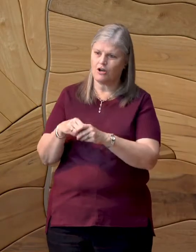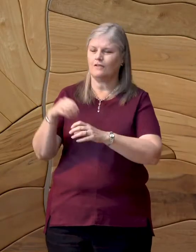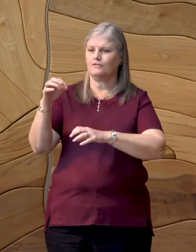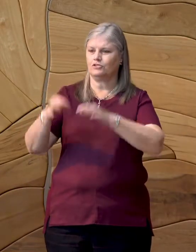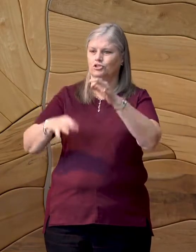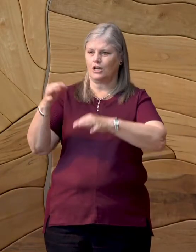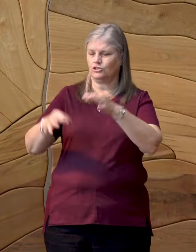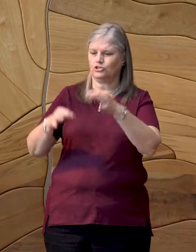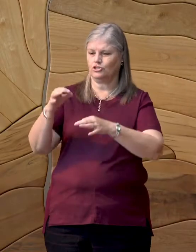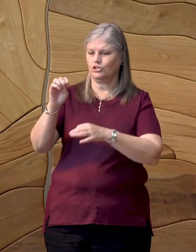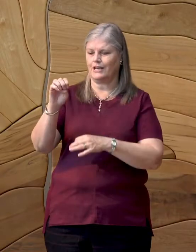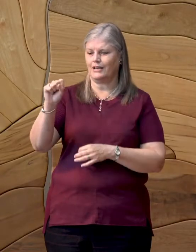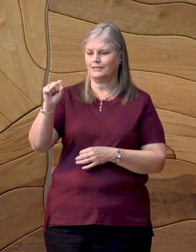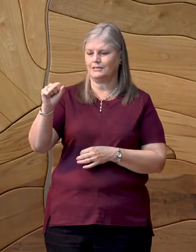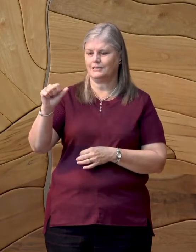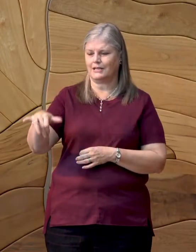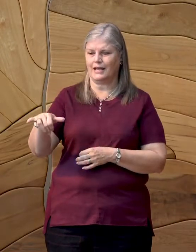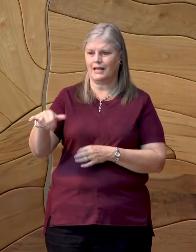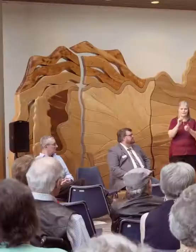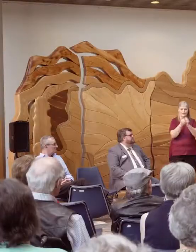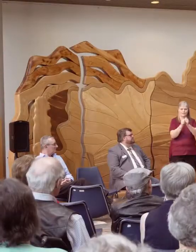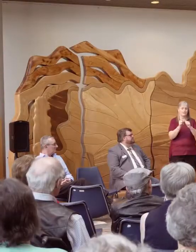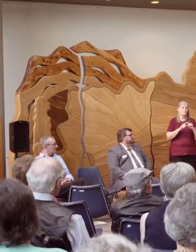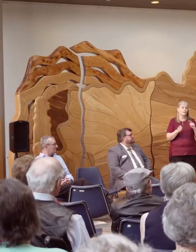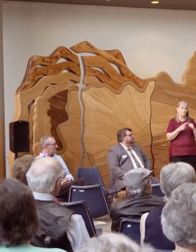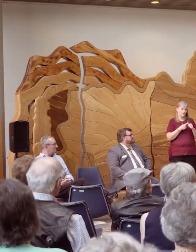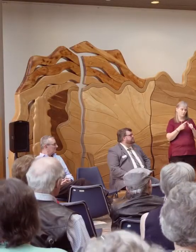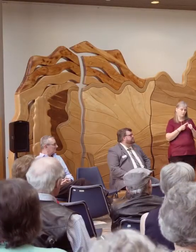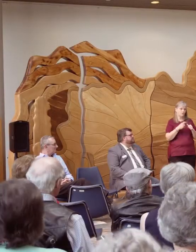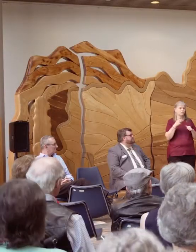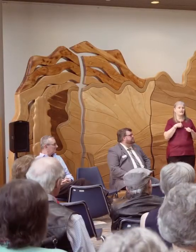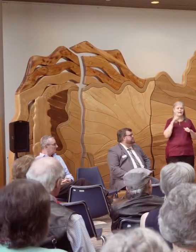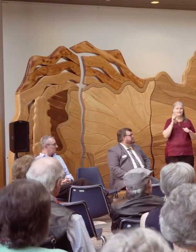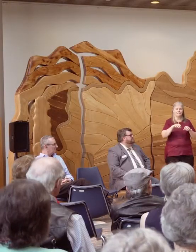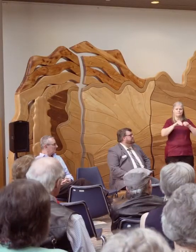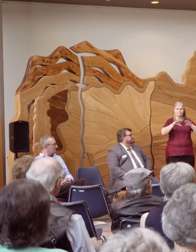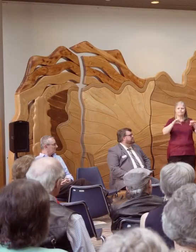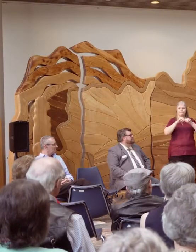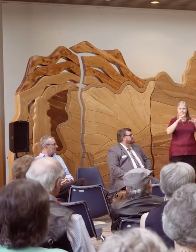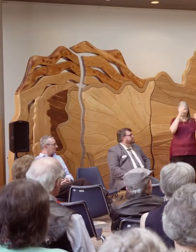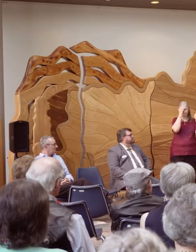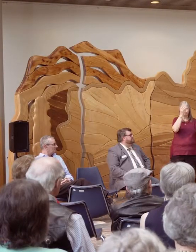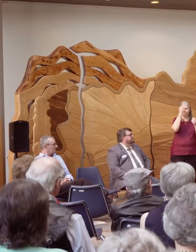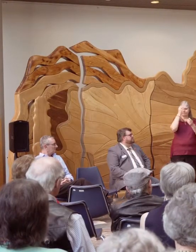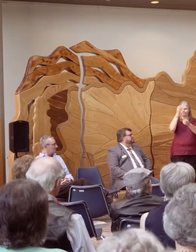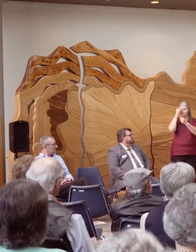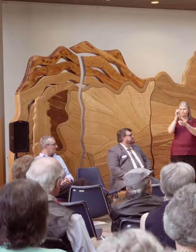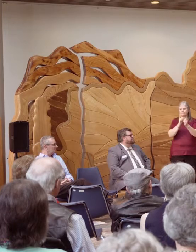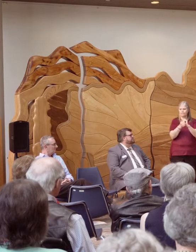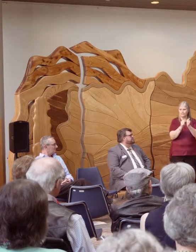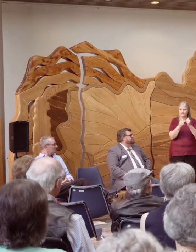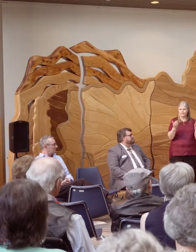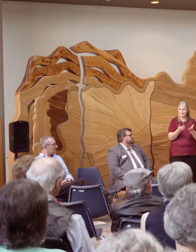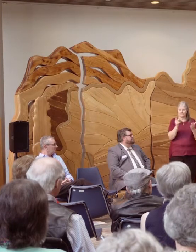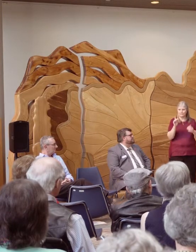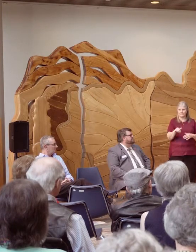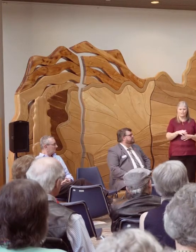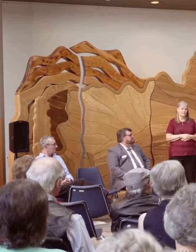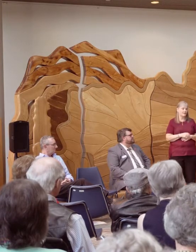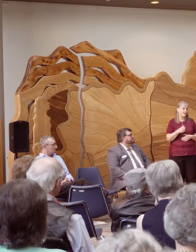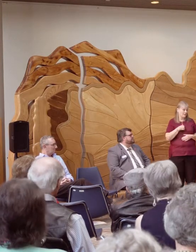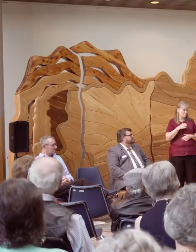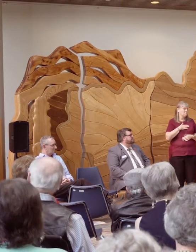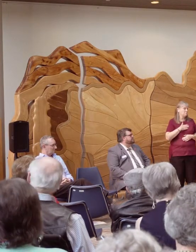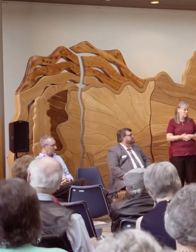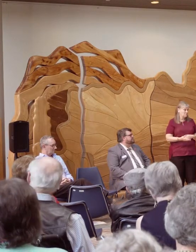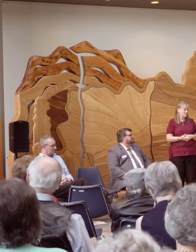contest, but first, I'll be asked to spread the news about the contest throughout Kentucky, which I'm